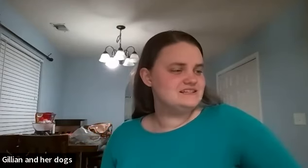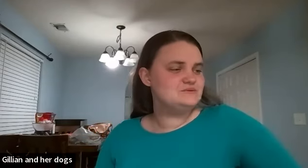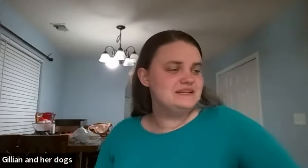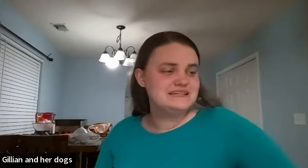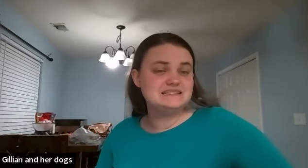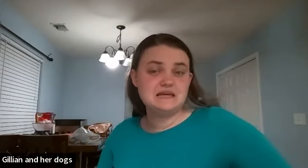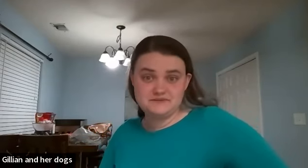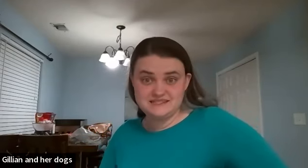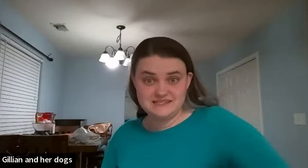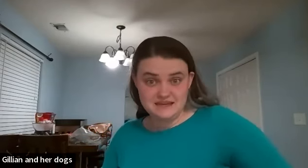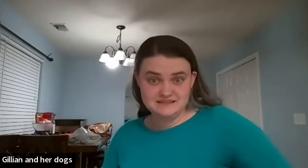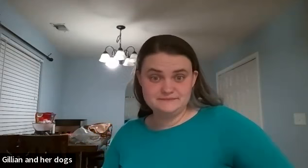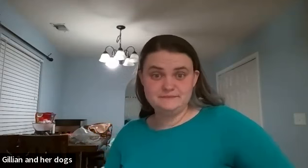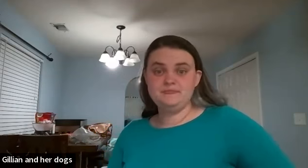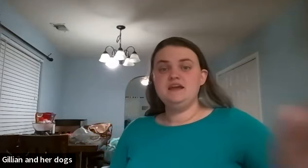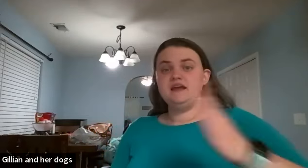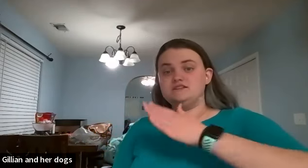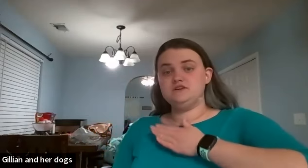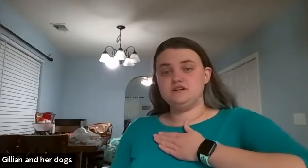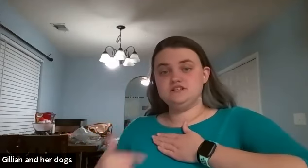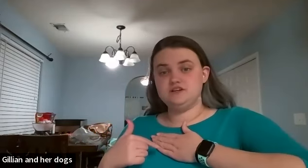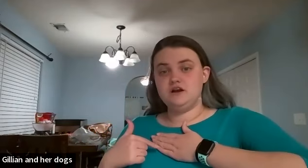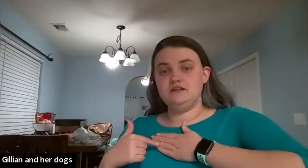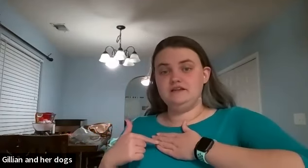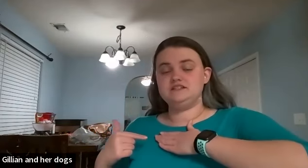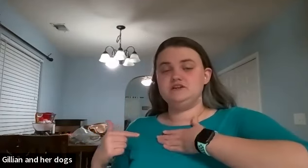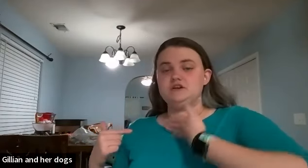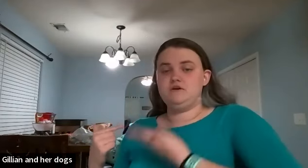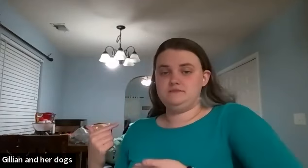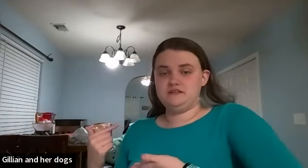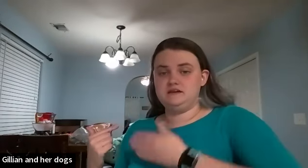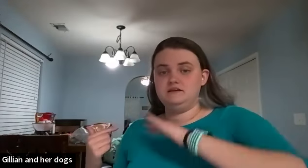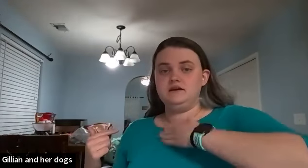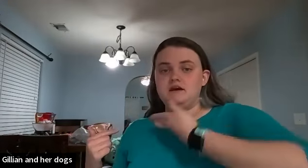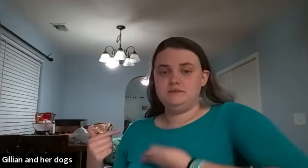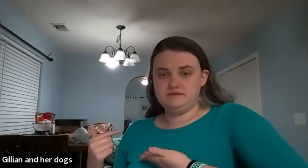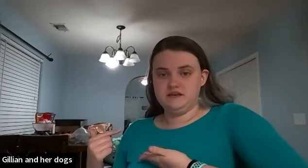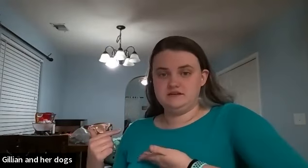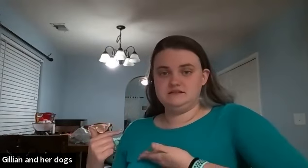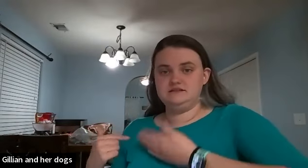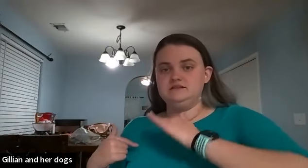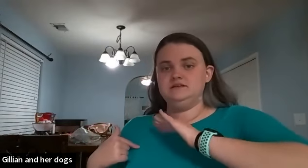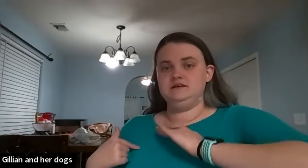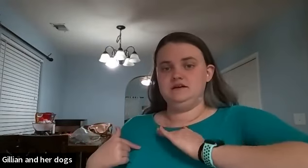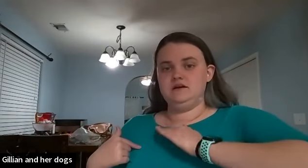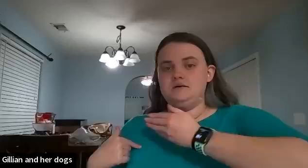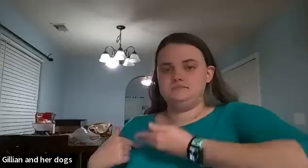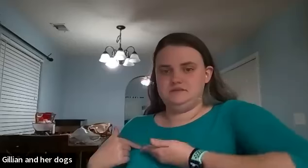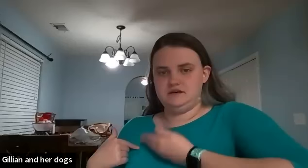next one is upset and so you're gonna start like this and you're gonna go upset i'm upset upset